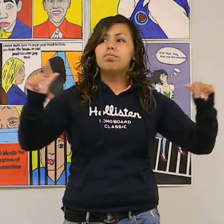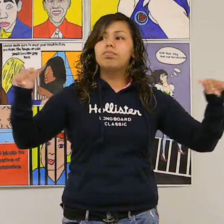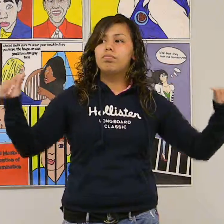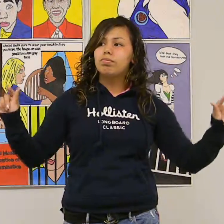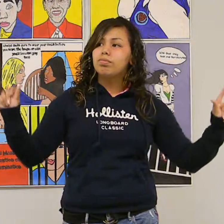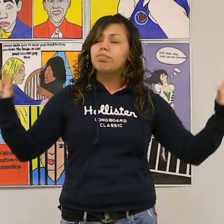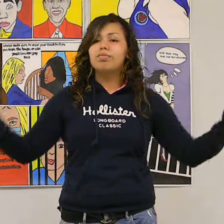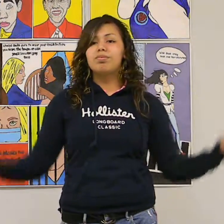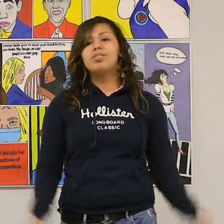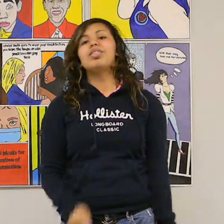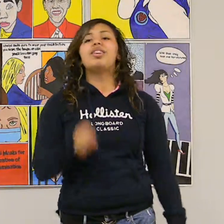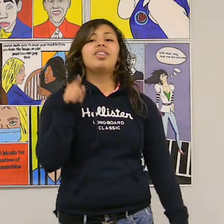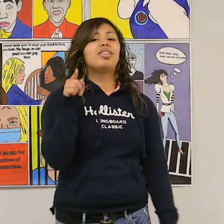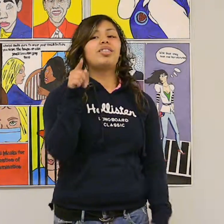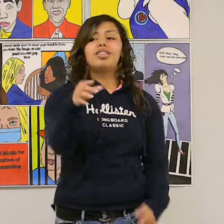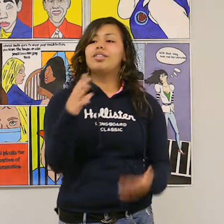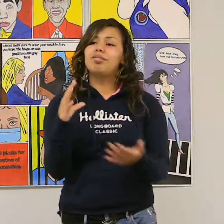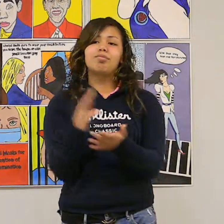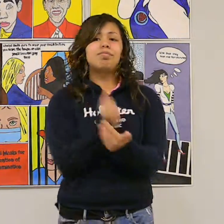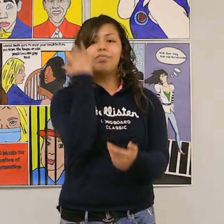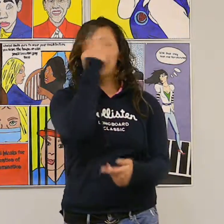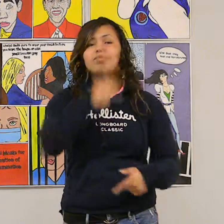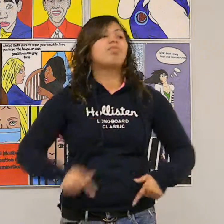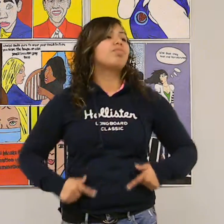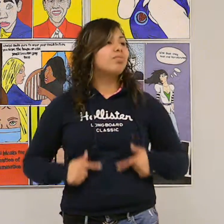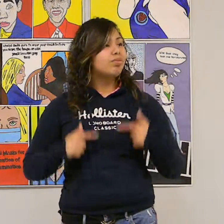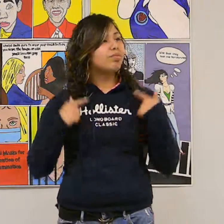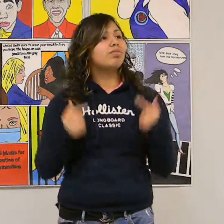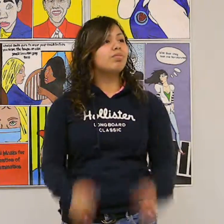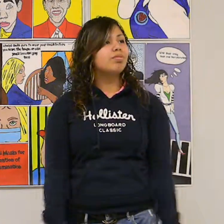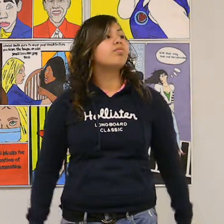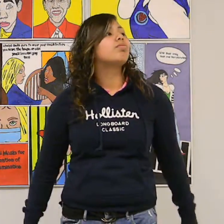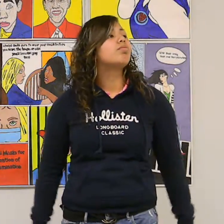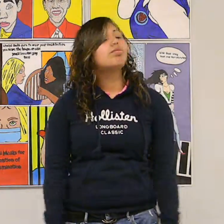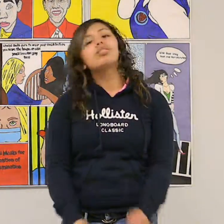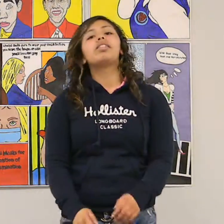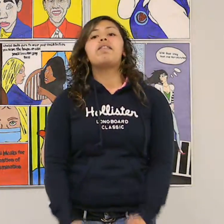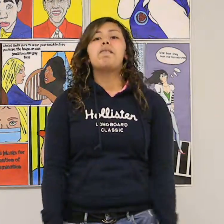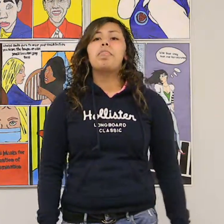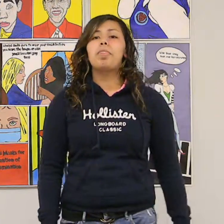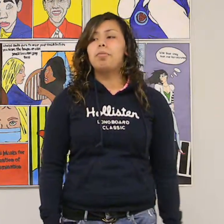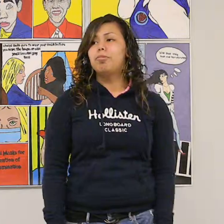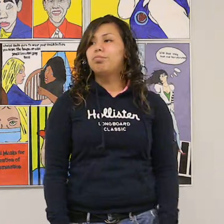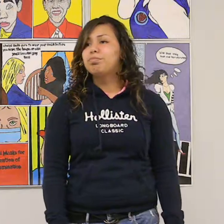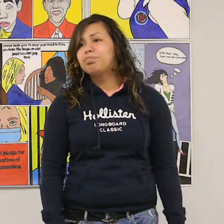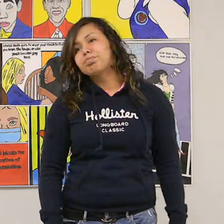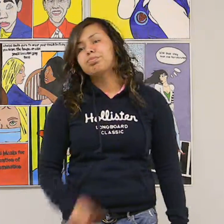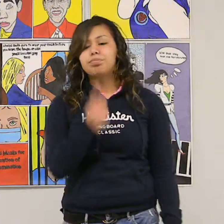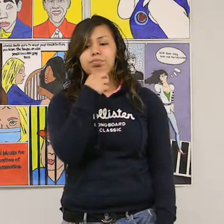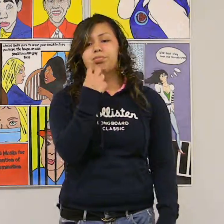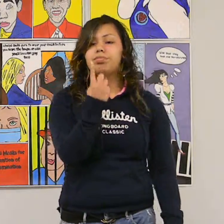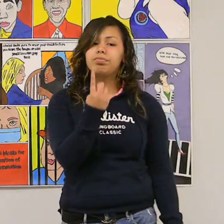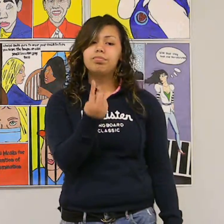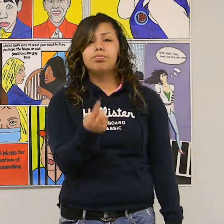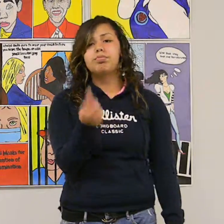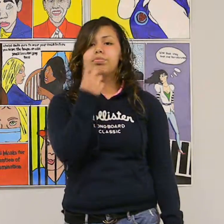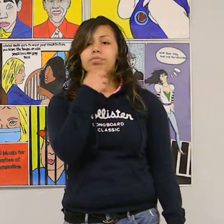-na-na-na-na-na-na-na-na-na-na You gotta rewrite Do a beautiful life Come on! Who says,